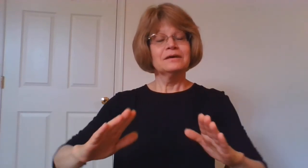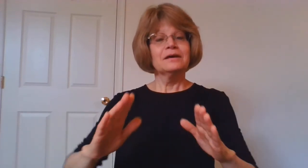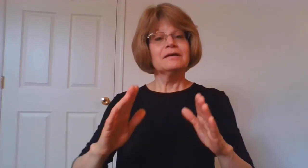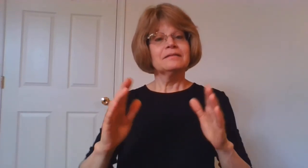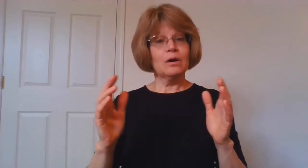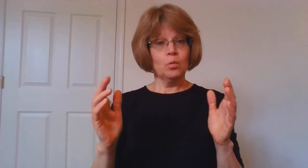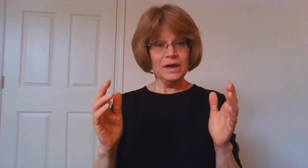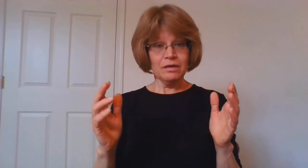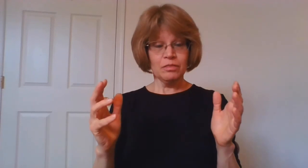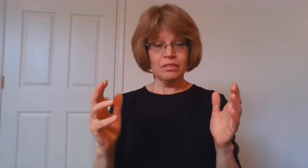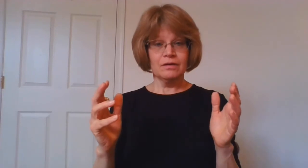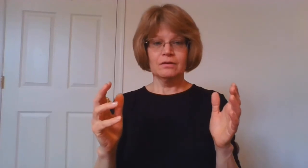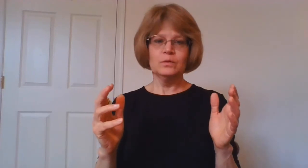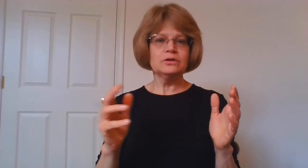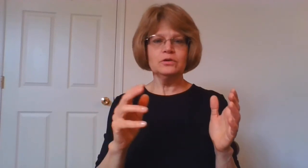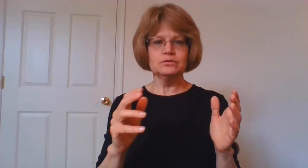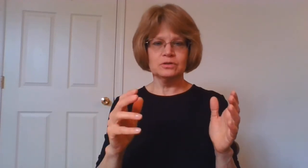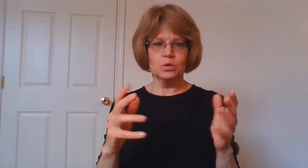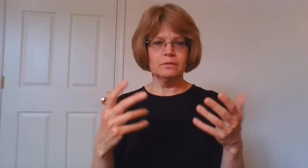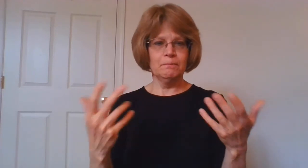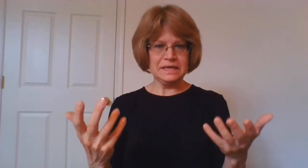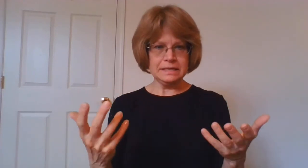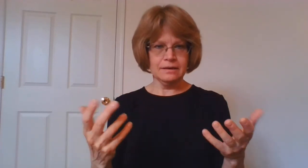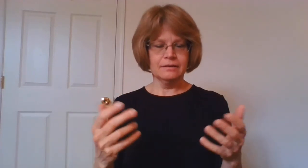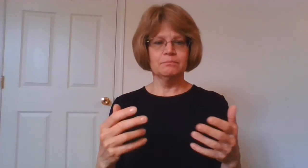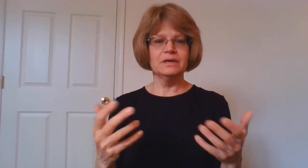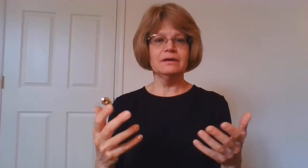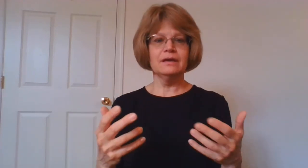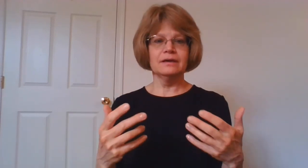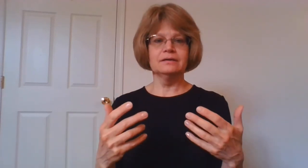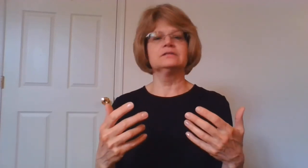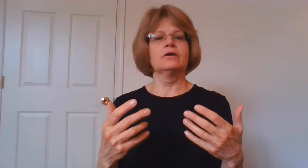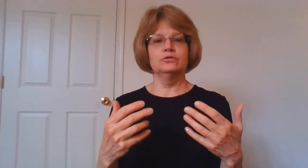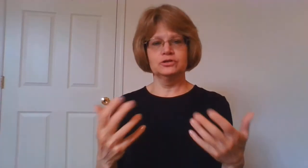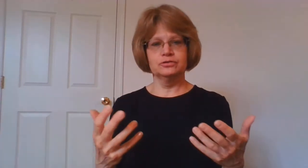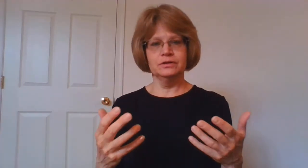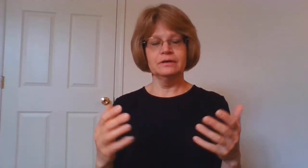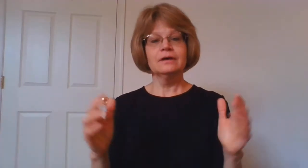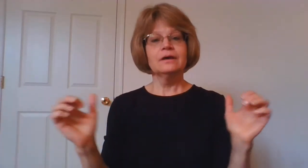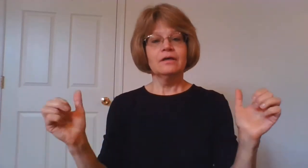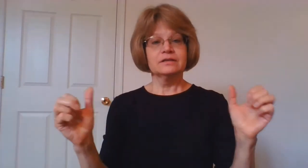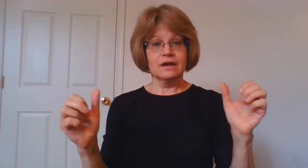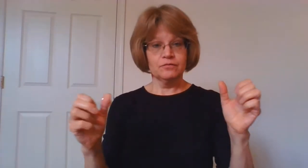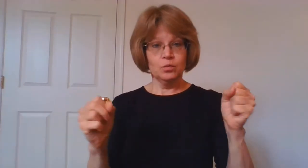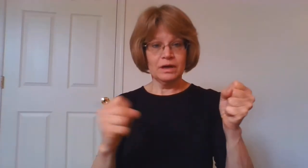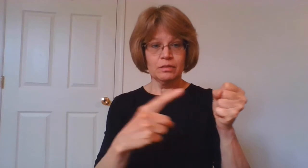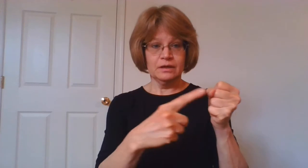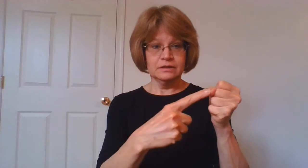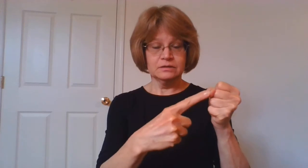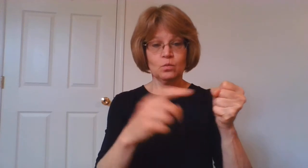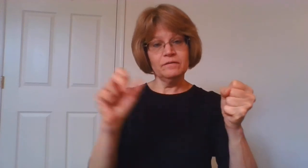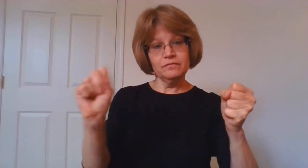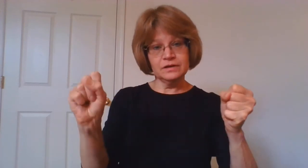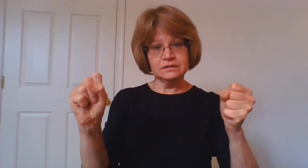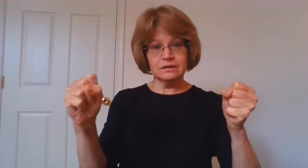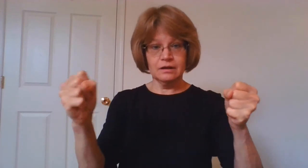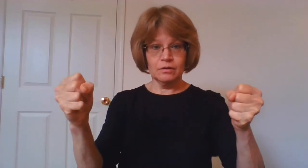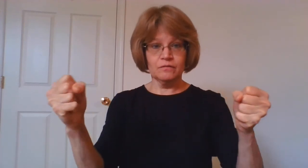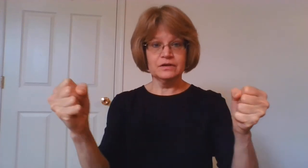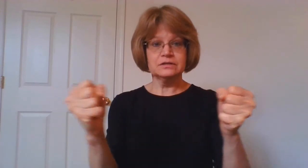Now with, we don't use the word be. Be is understood. The sign for with is one fist and another fist,